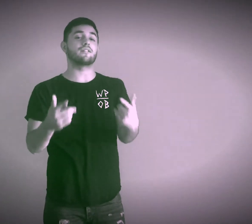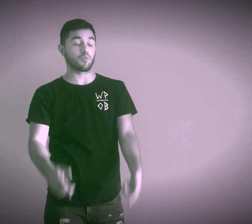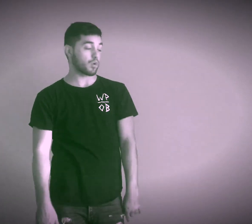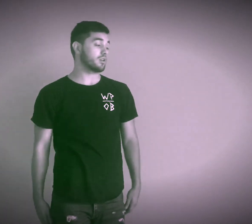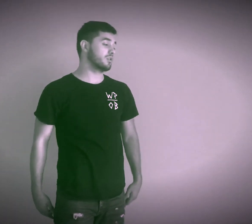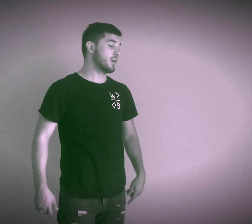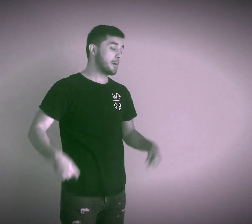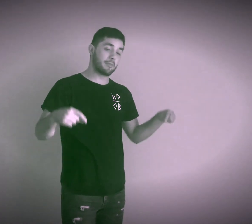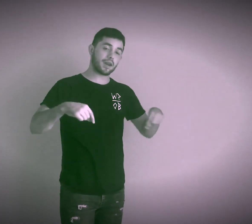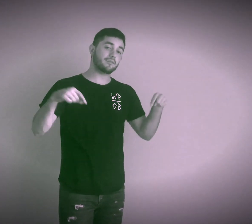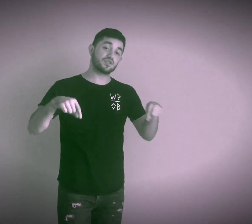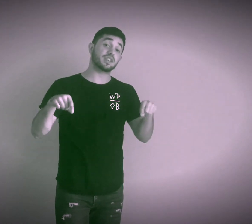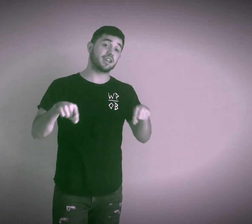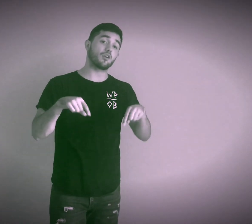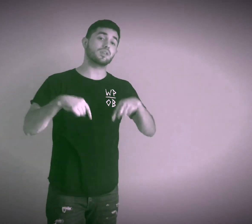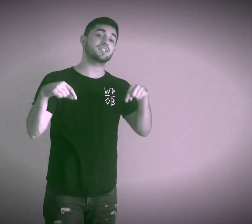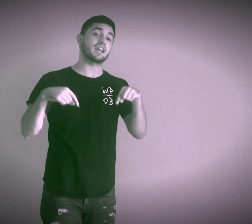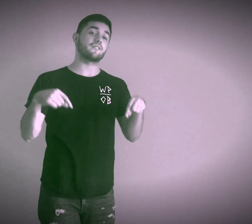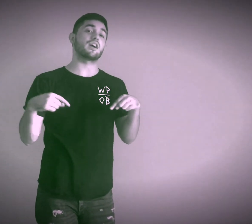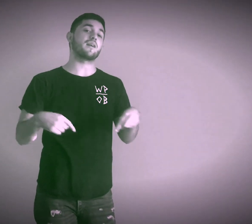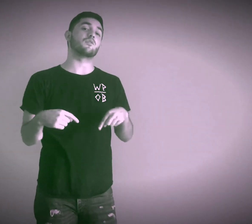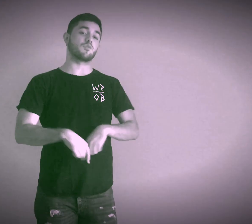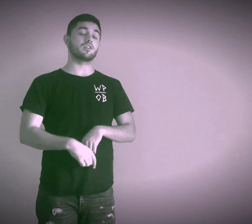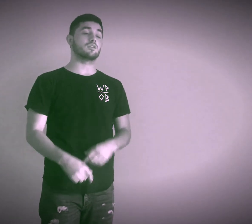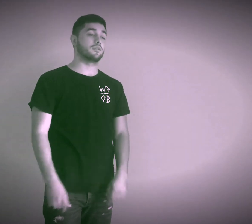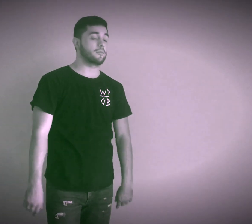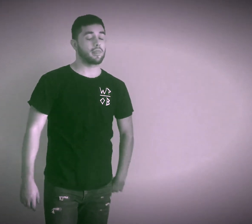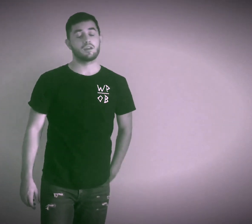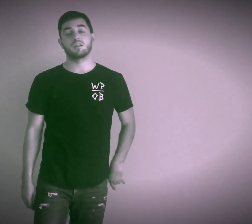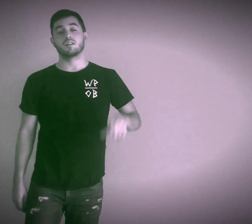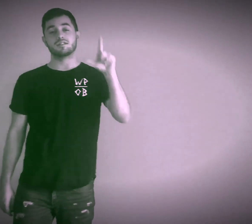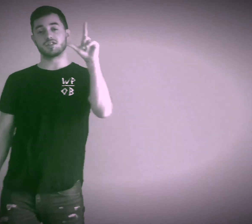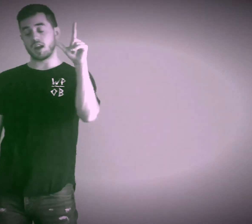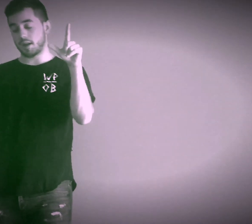I never will Money music here and we standin' forever real Jay